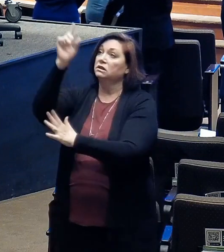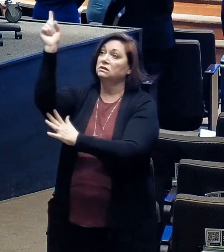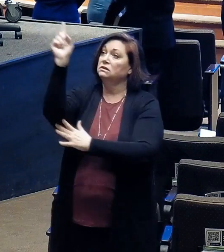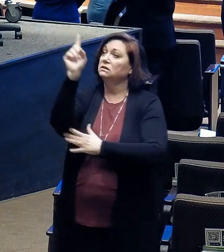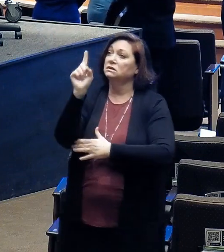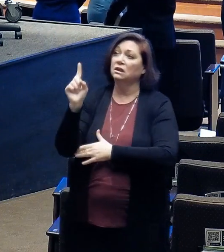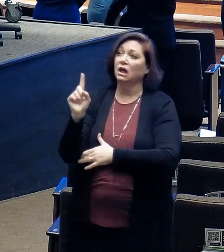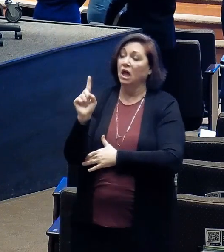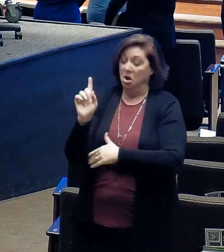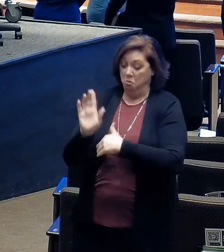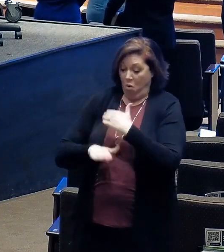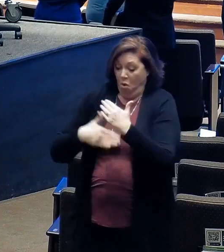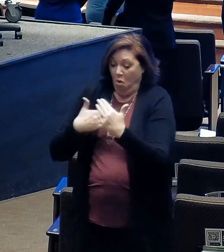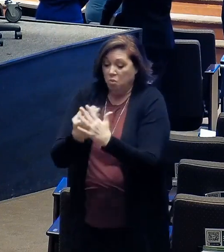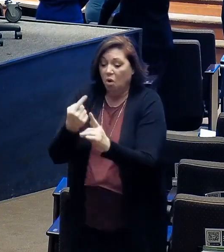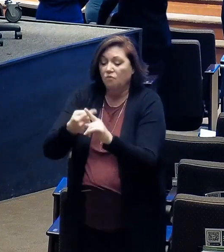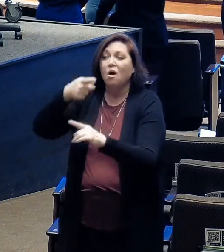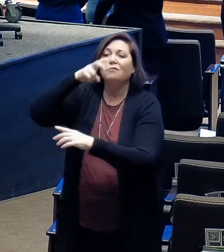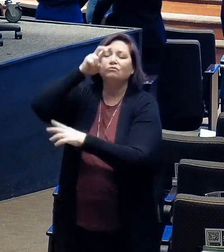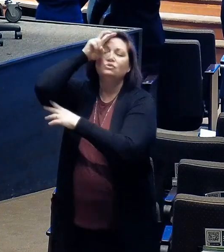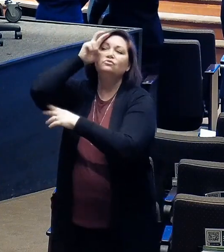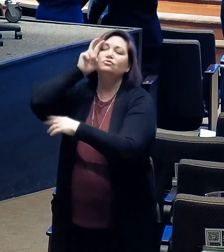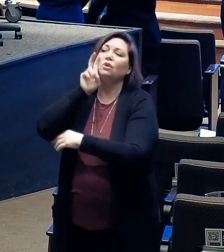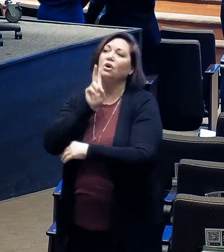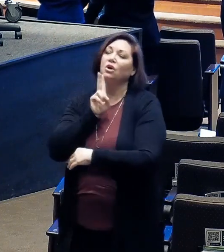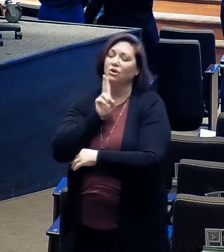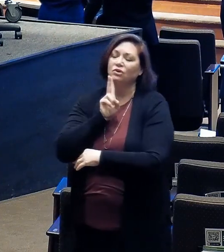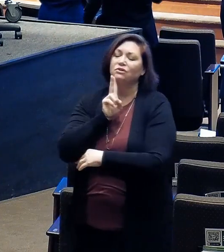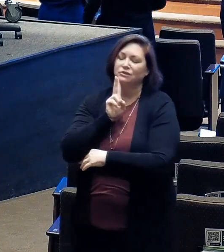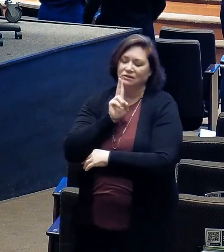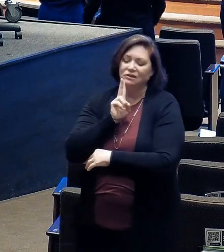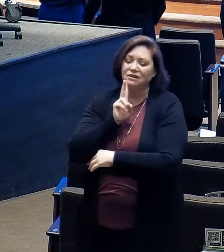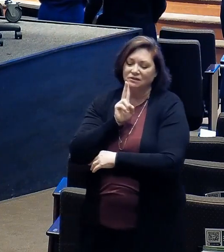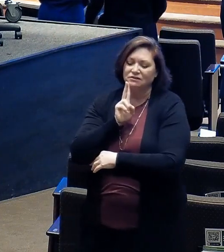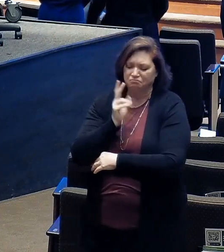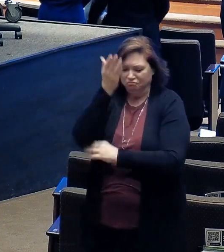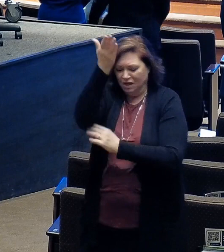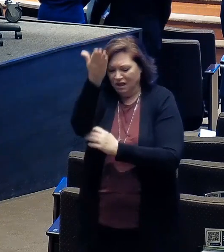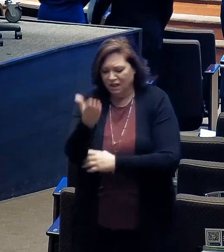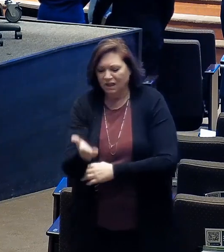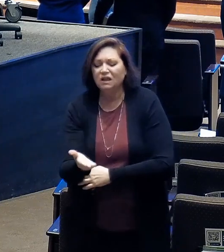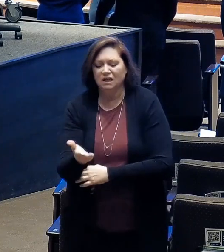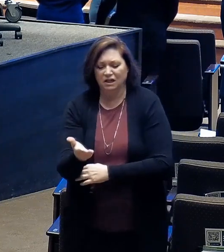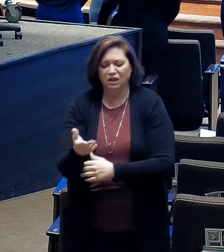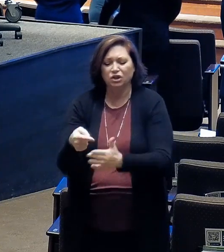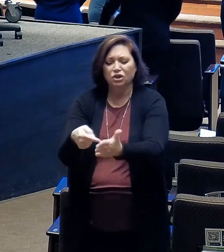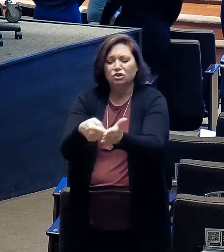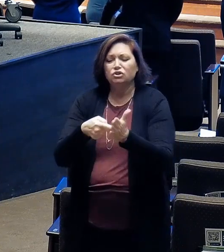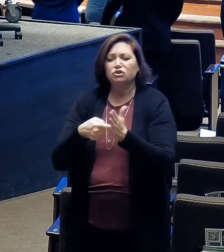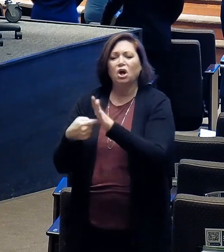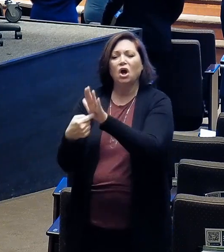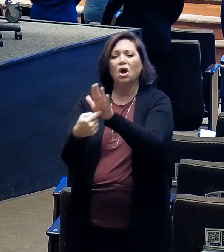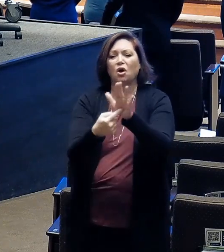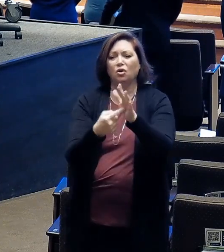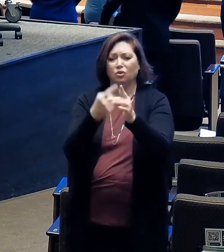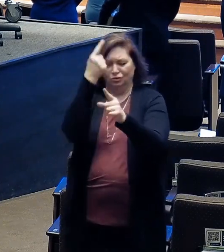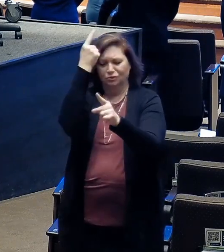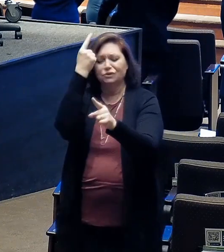be born of a virgin, dwelt among men, my example